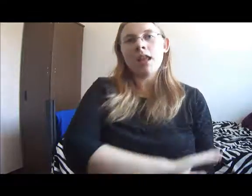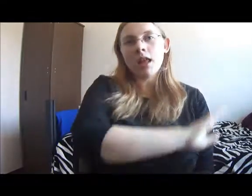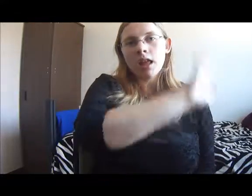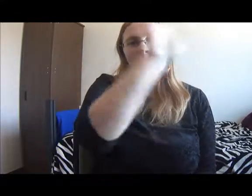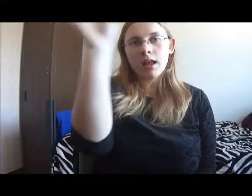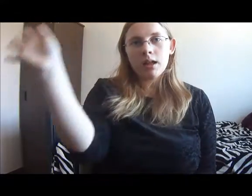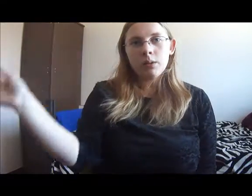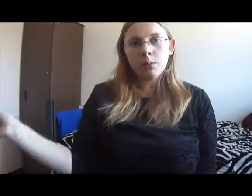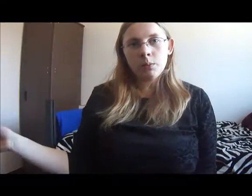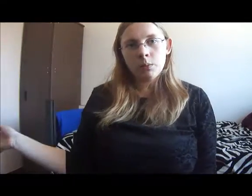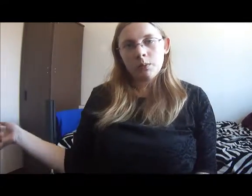Hello!